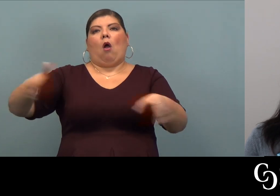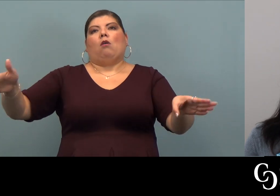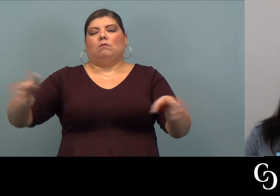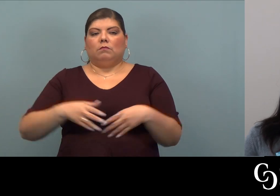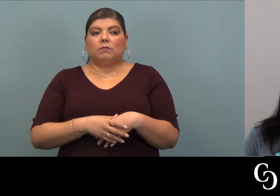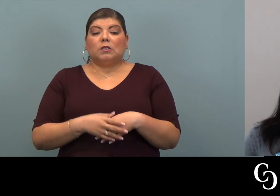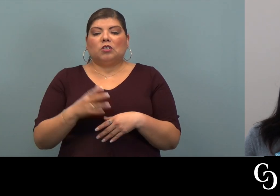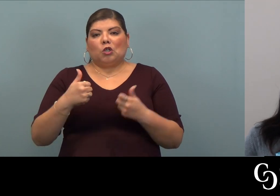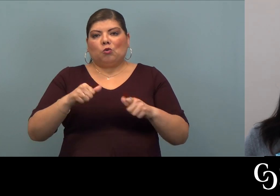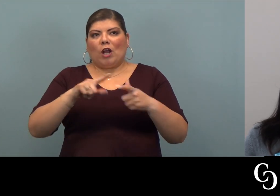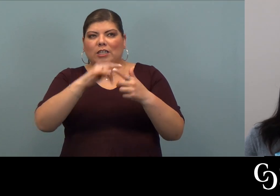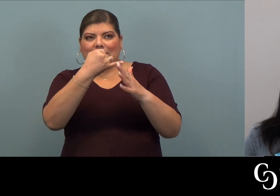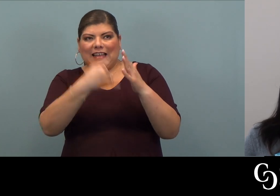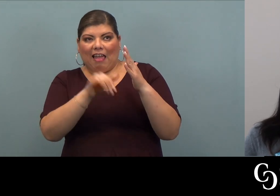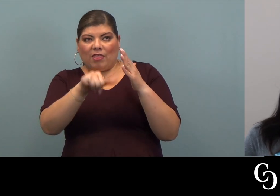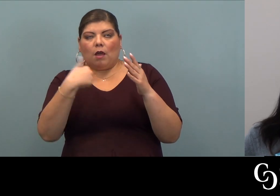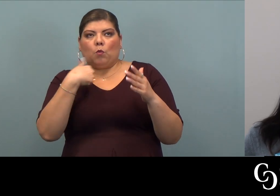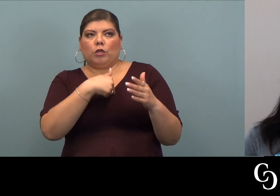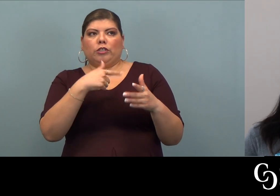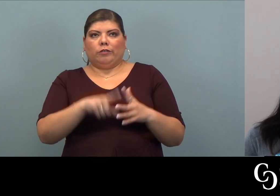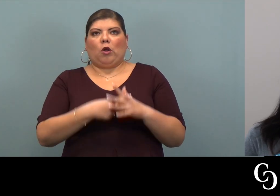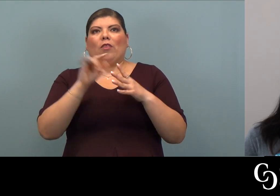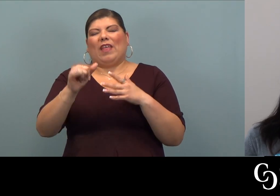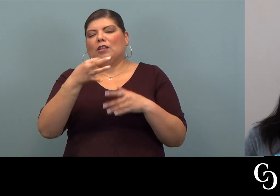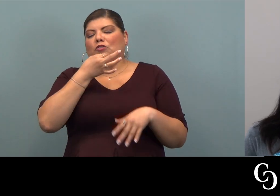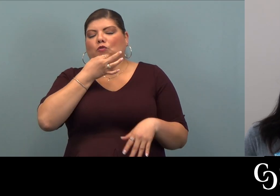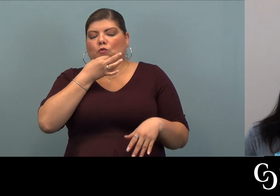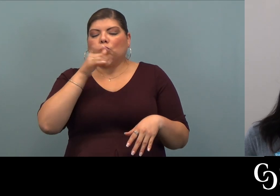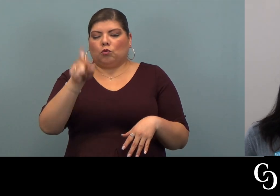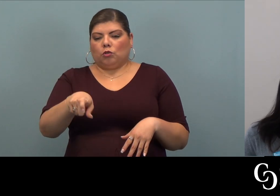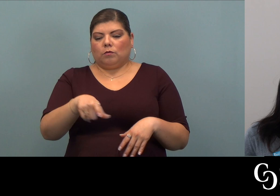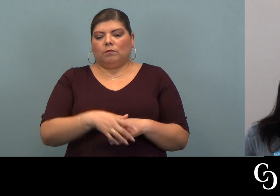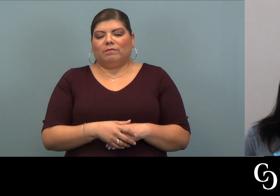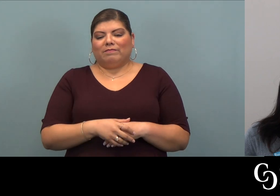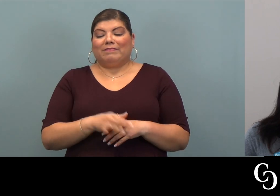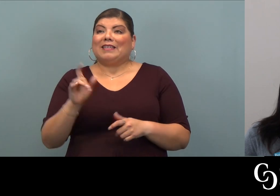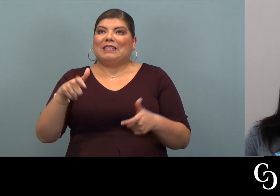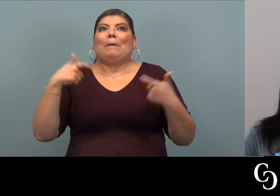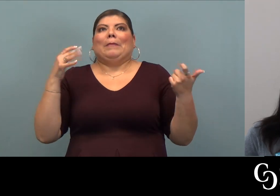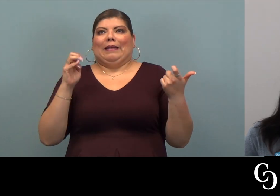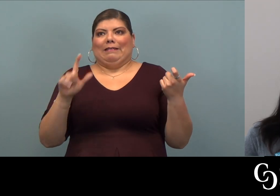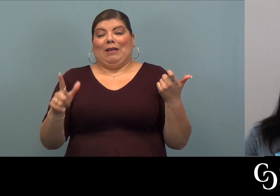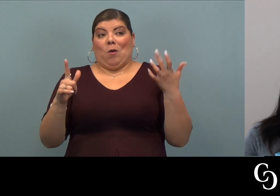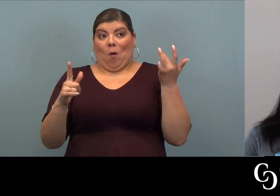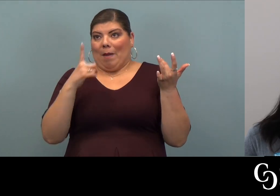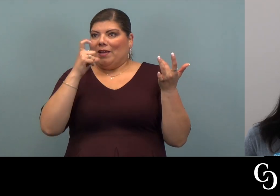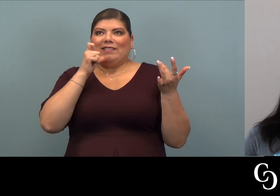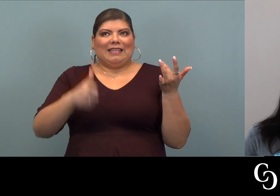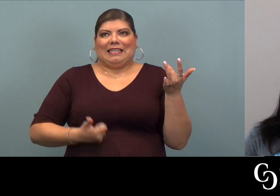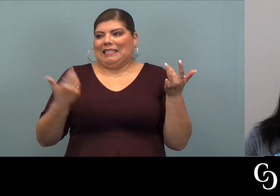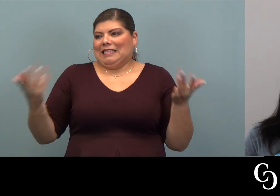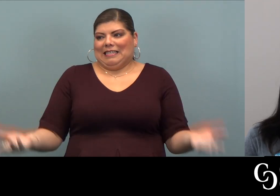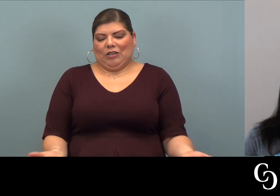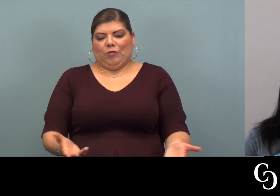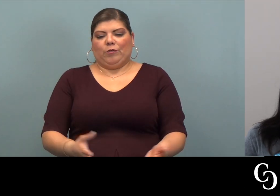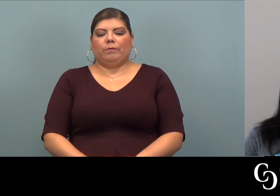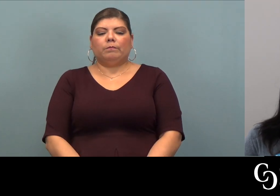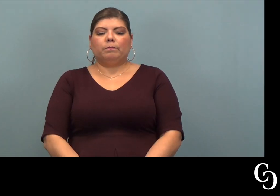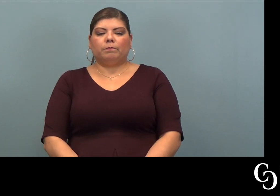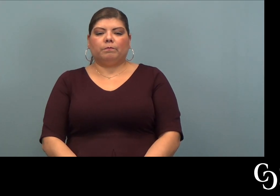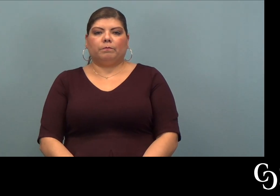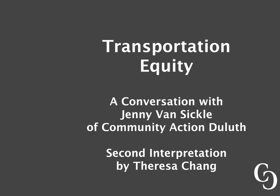at large. So trying to design that, we should roll that out very soon. It's a big deal because it doesn't exist here.